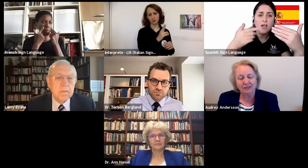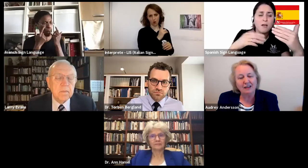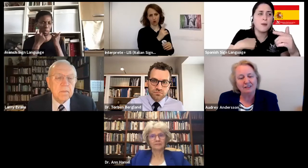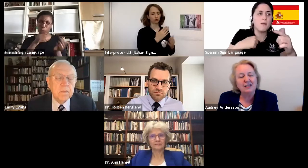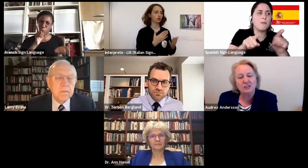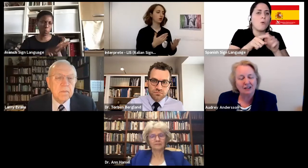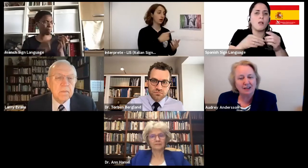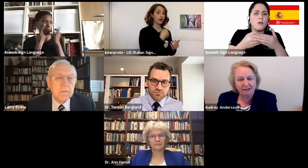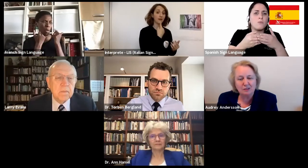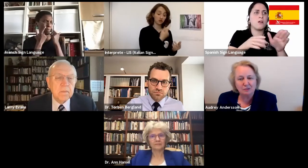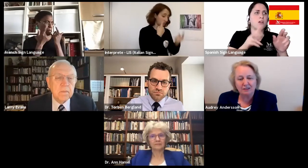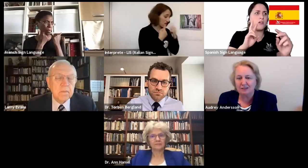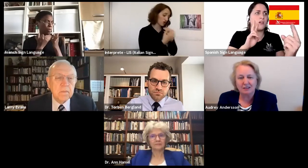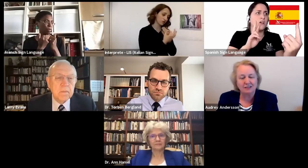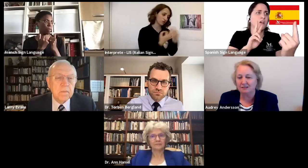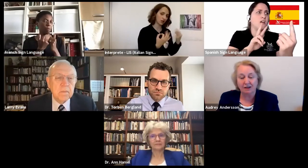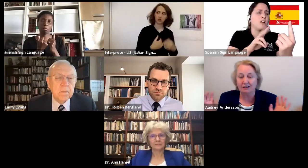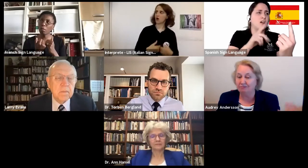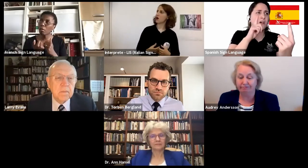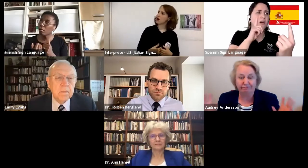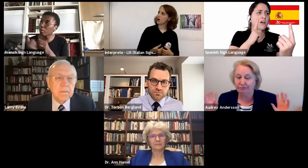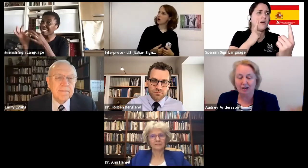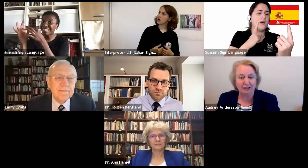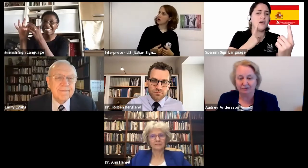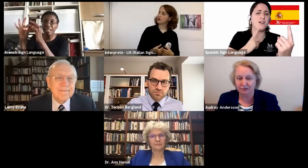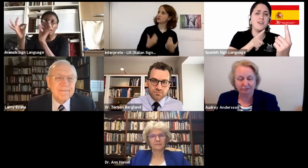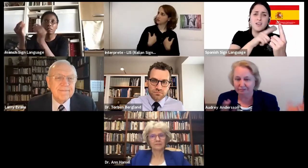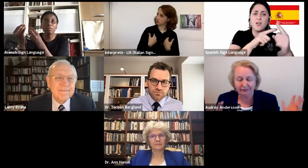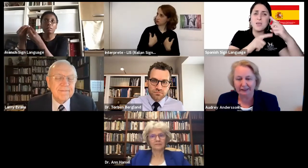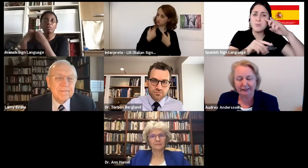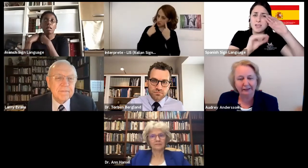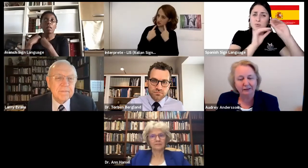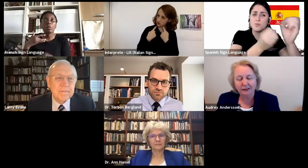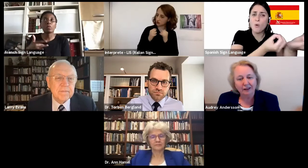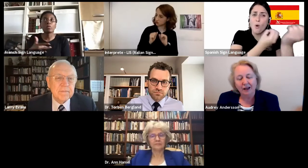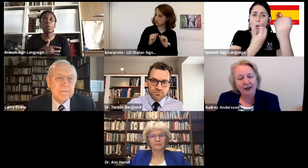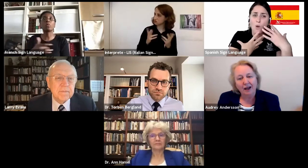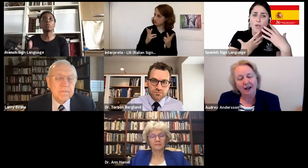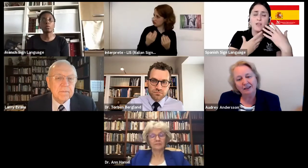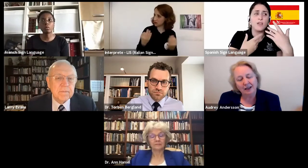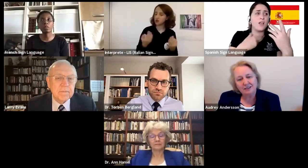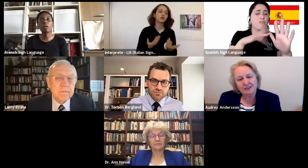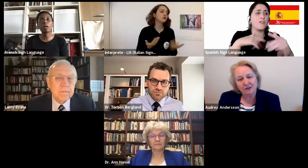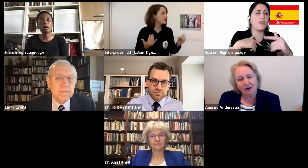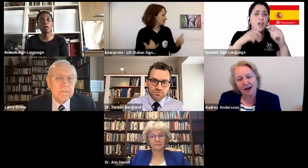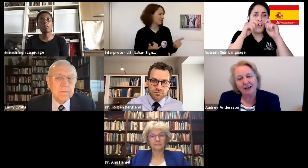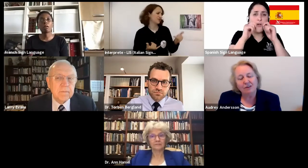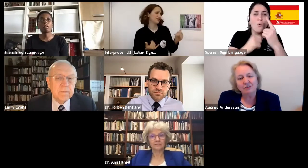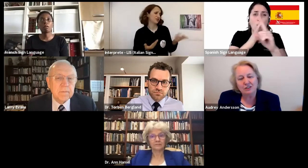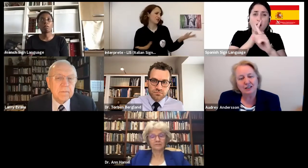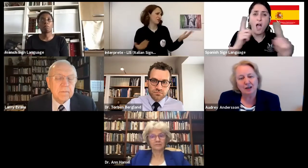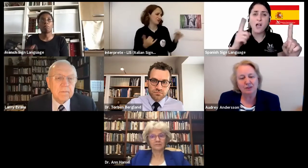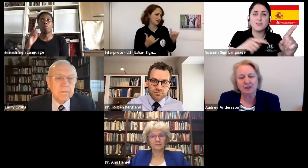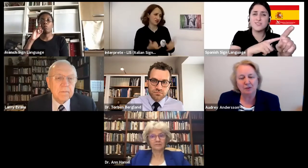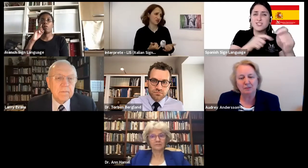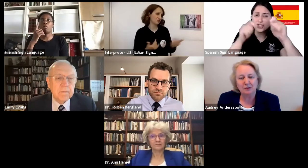you know, and they shared their experience and they said, you know, I cried for a year. And so I have